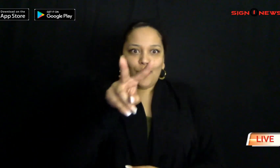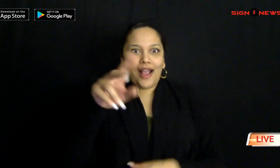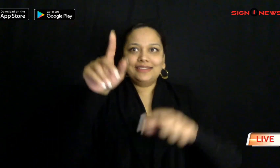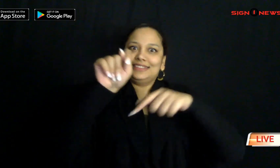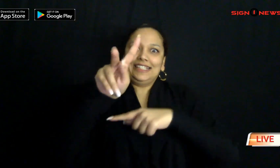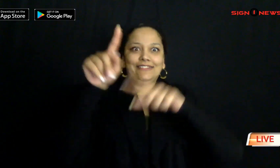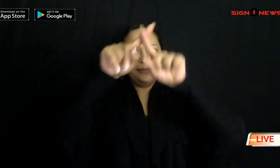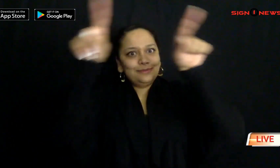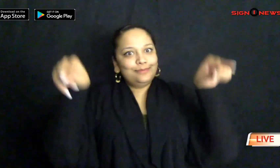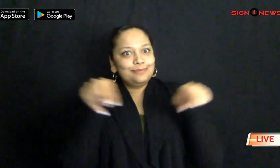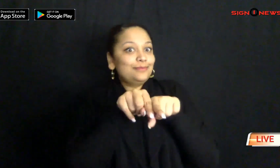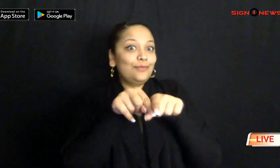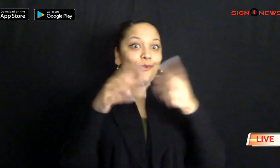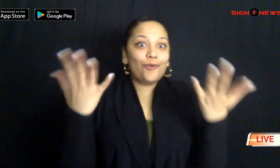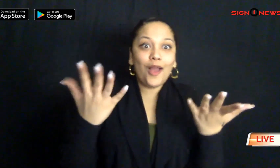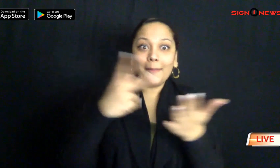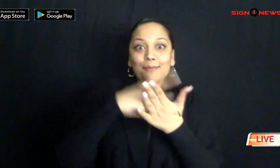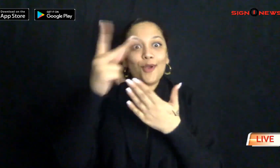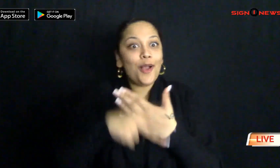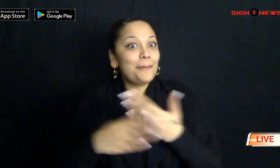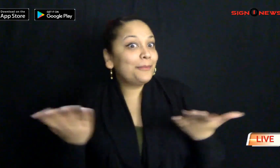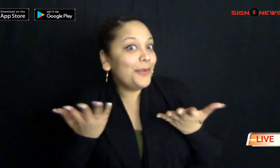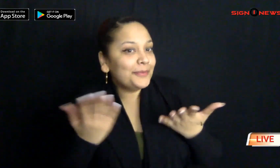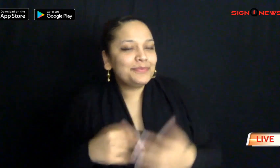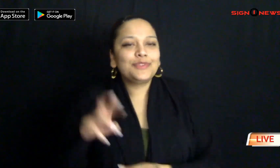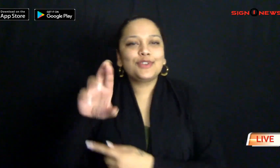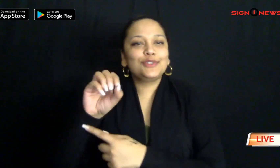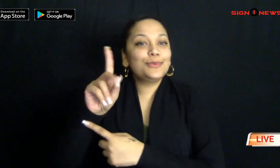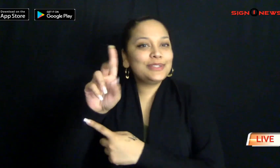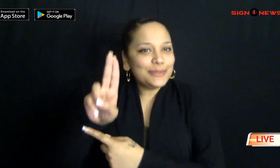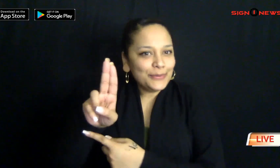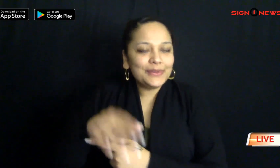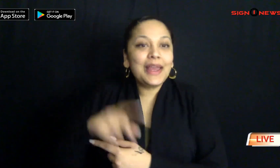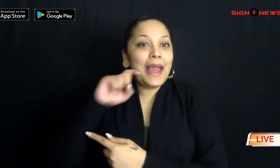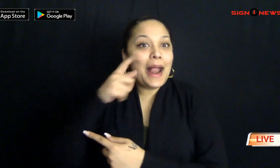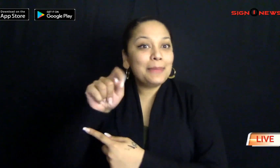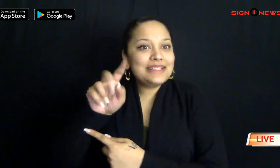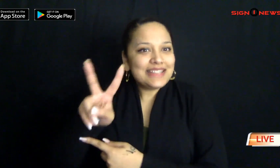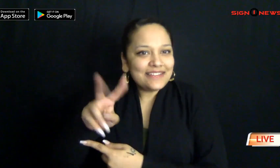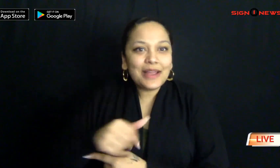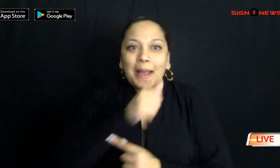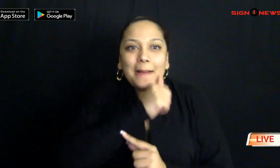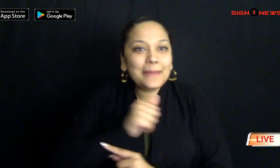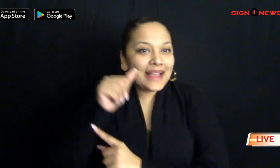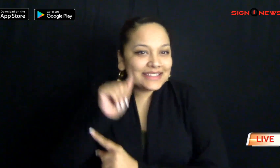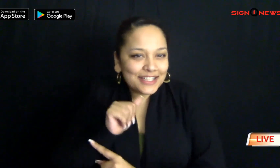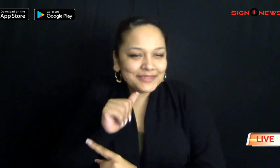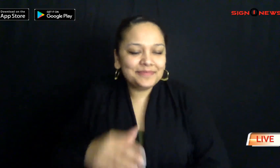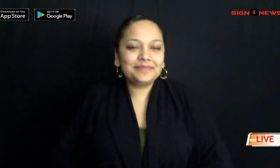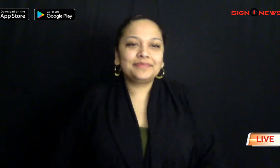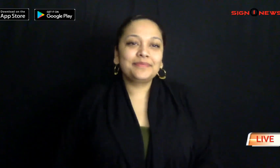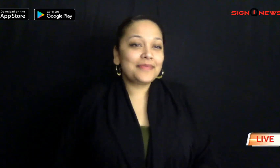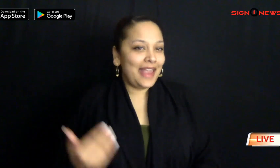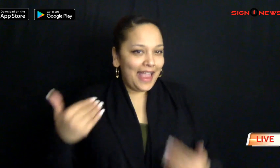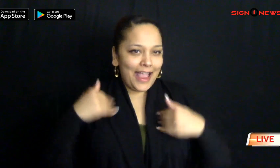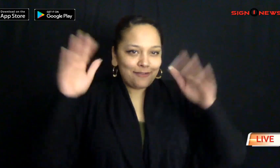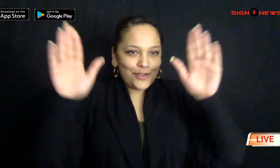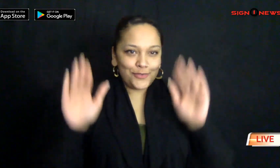and you can also watch on Roku Apple TV and Amazon have a great